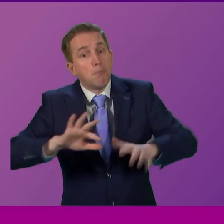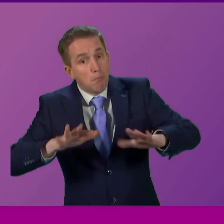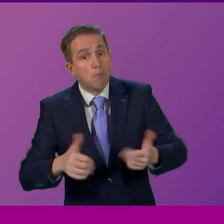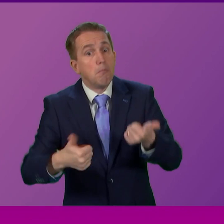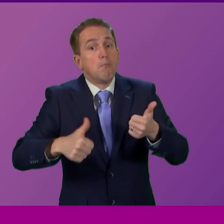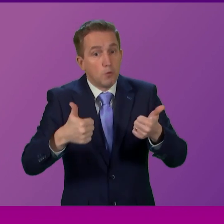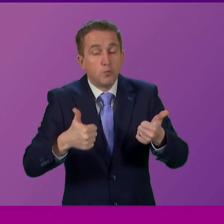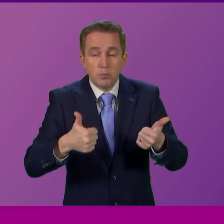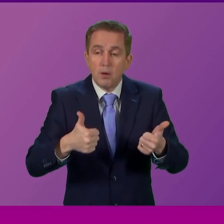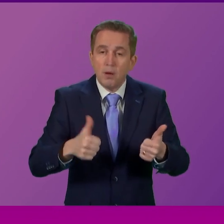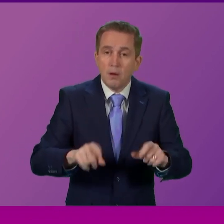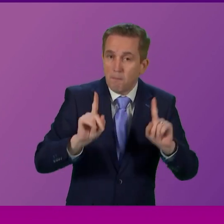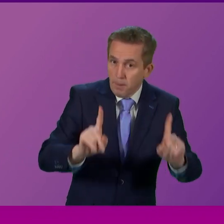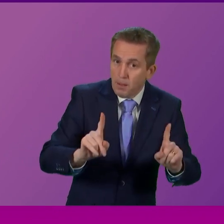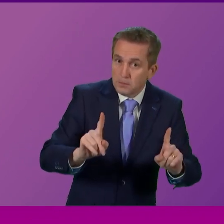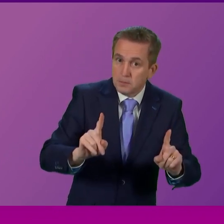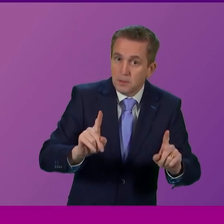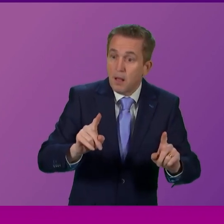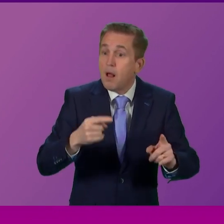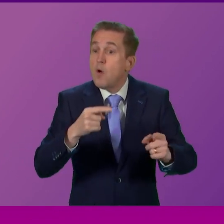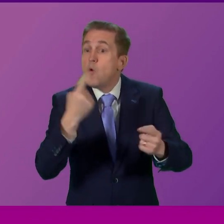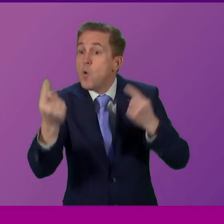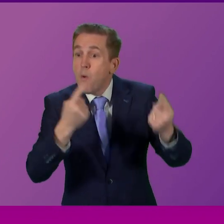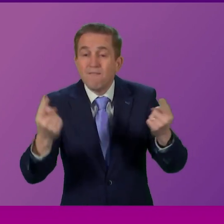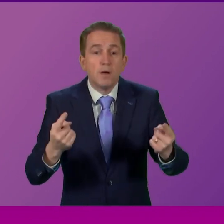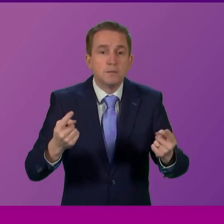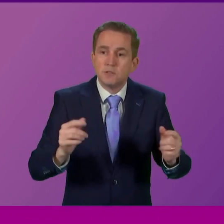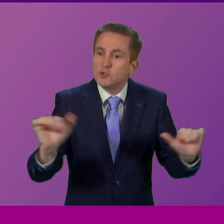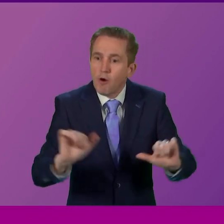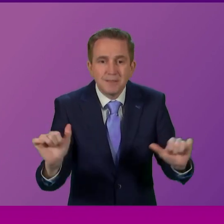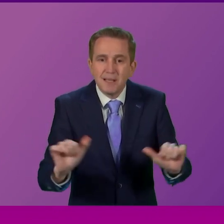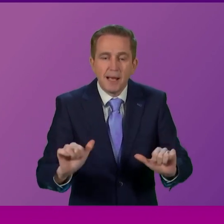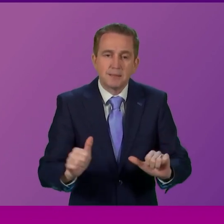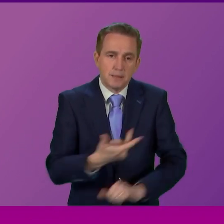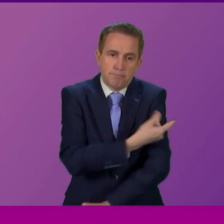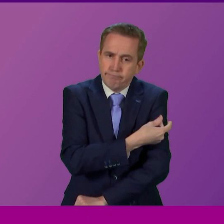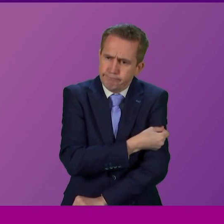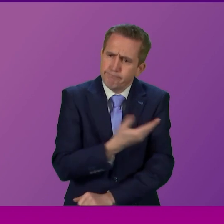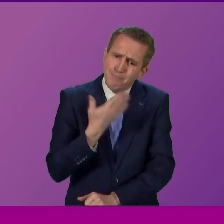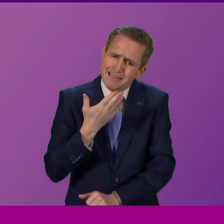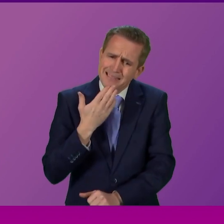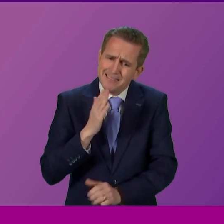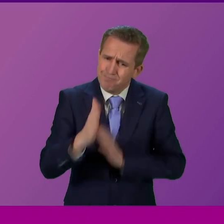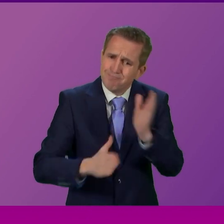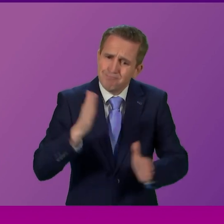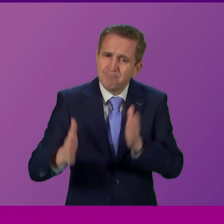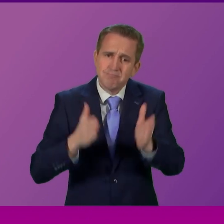any encouragement it would be to all of those who are eligible who have not come forward and I would say looking at the statistics, looking at the numbers